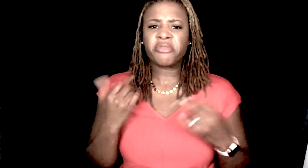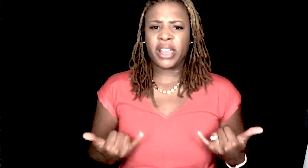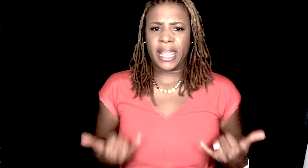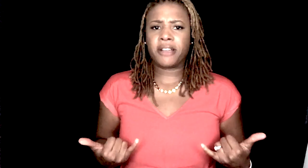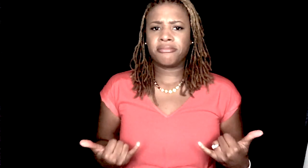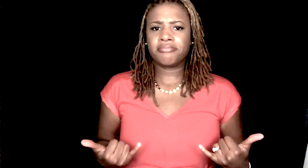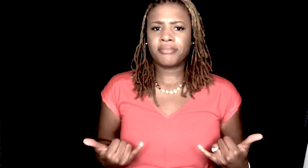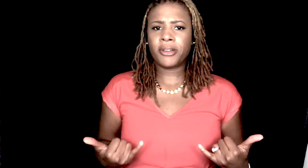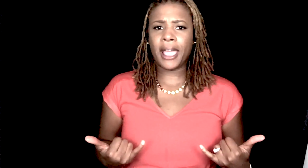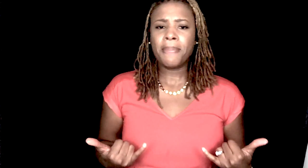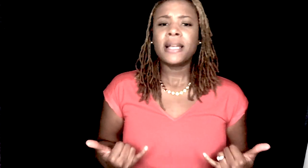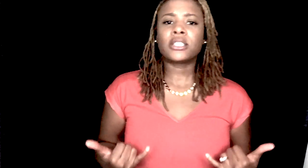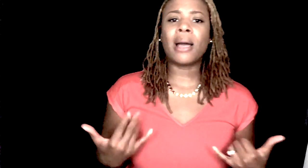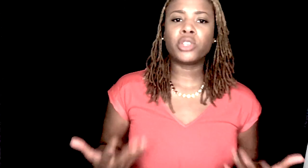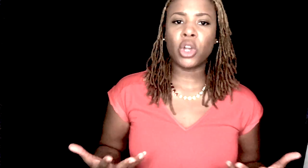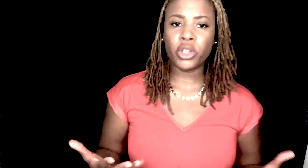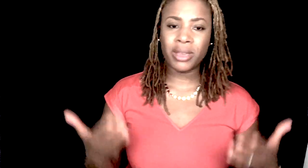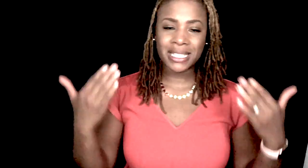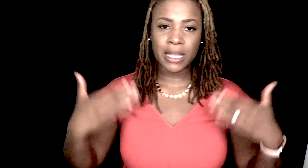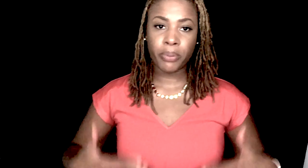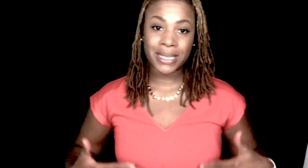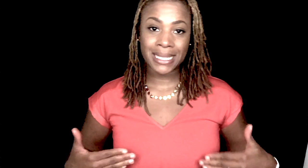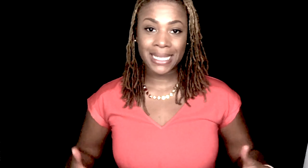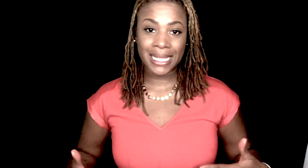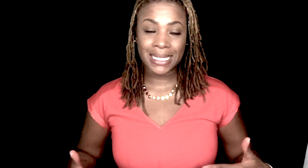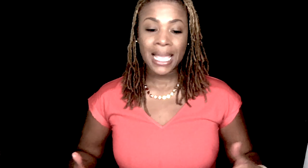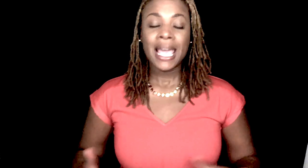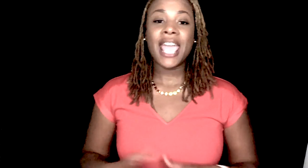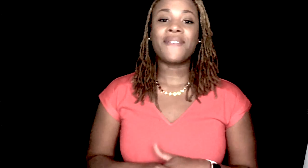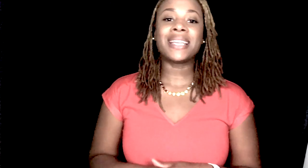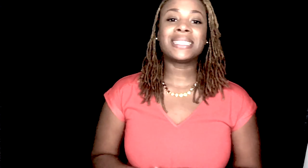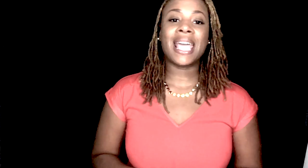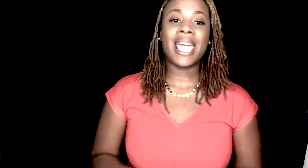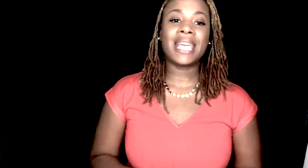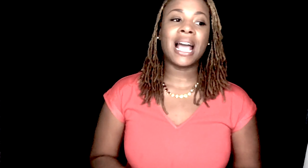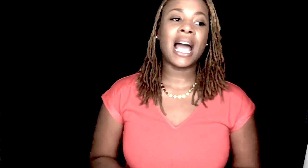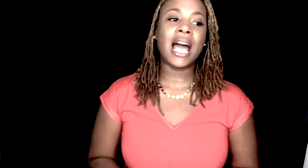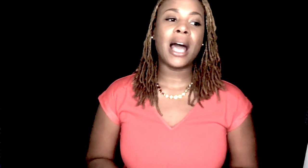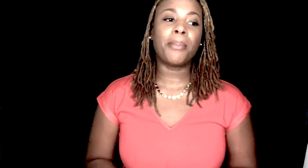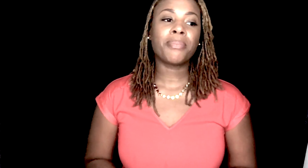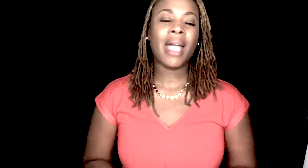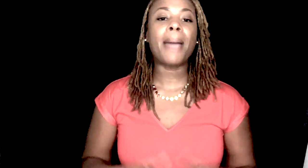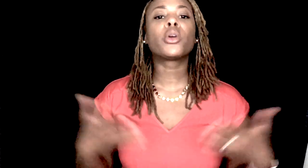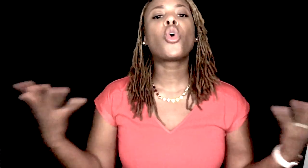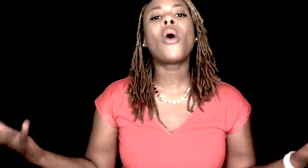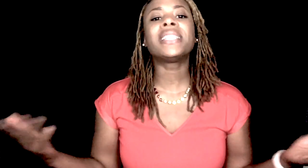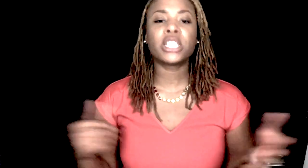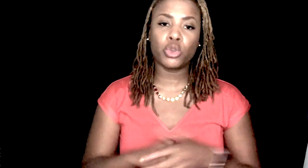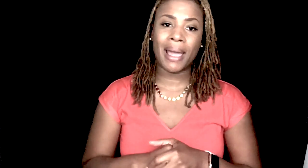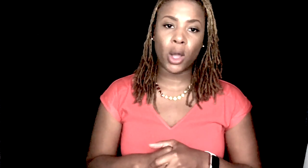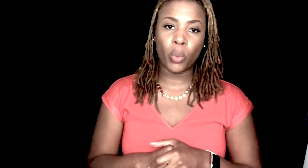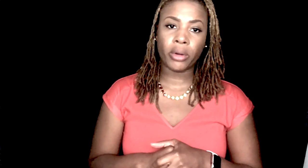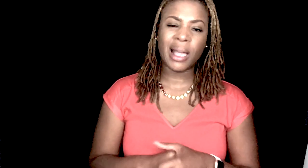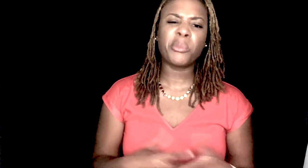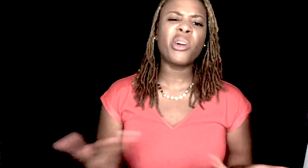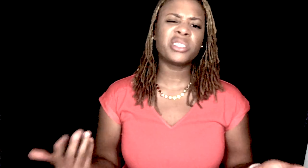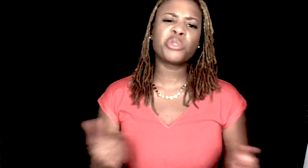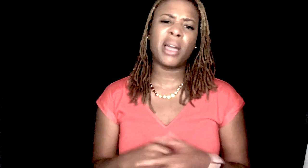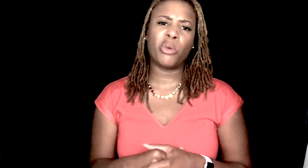right now. Okay. So, I'm showing you it's in the present tense. If I said, I'm going to do my homework. I'm going to do my homework.